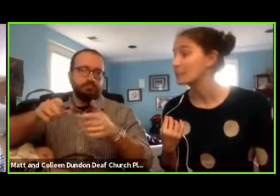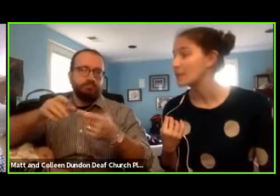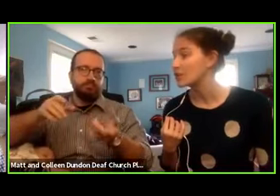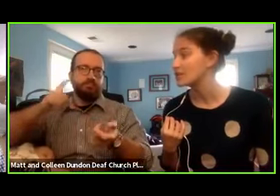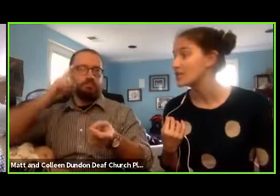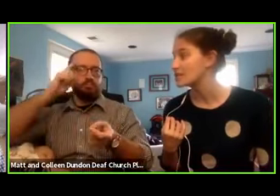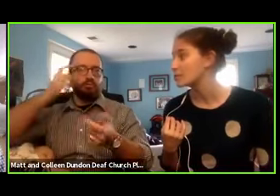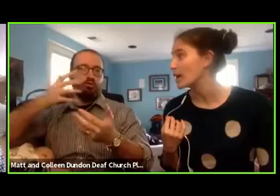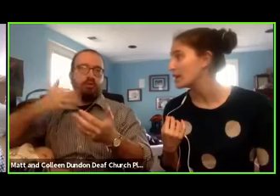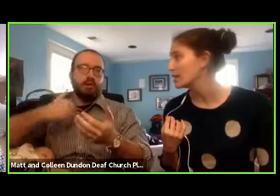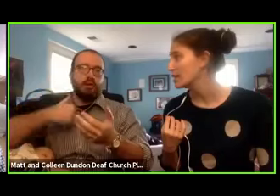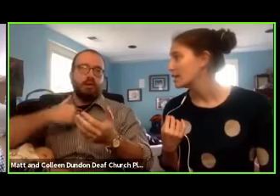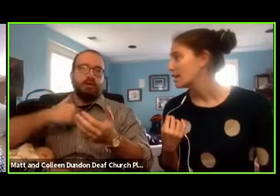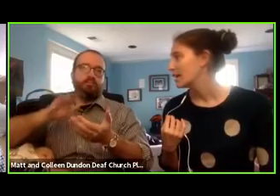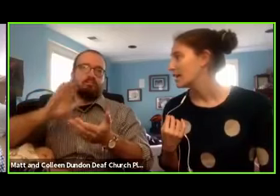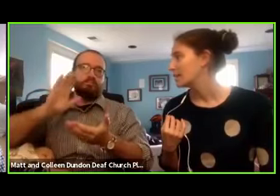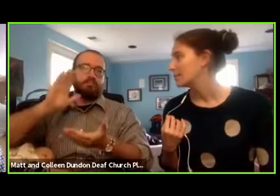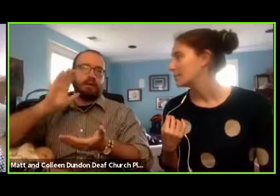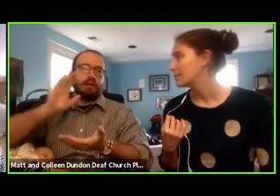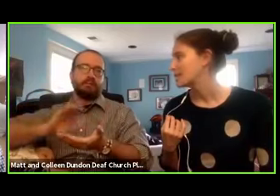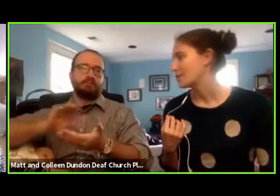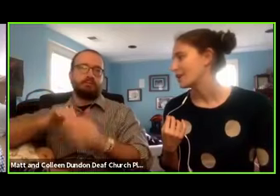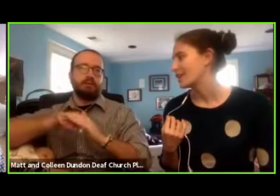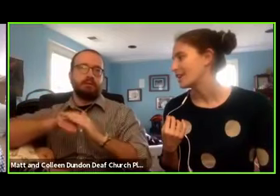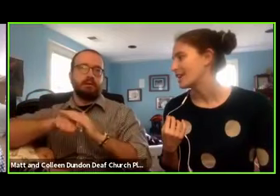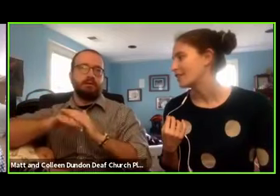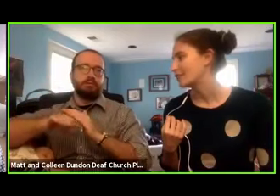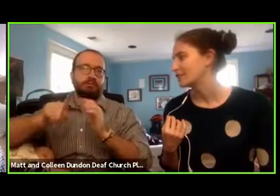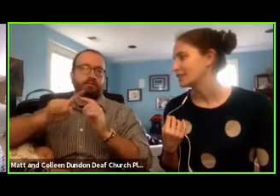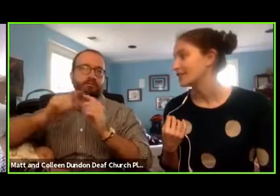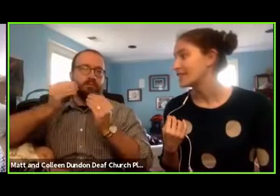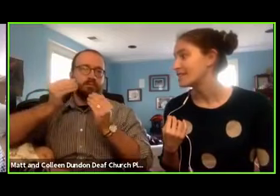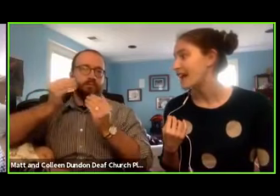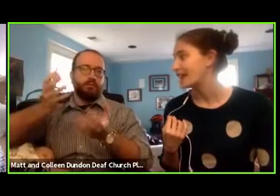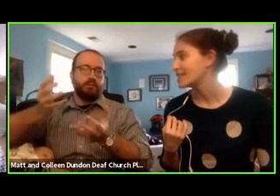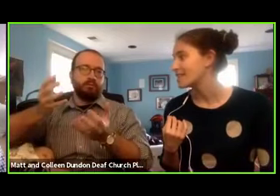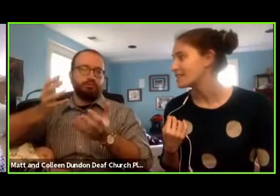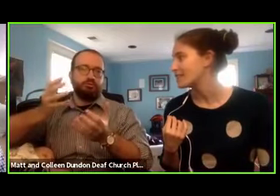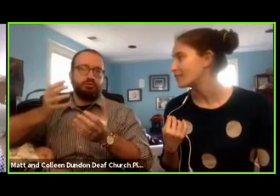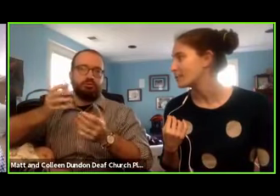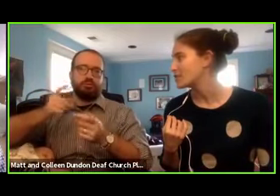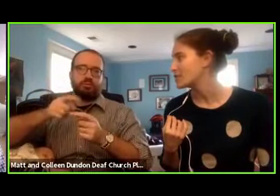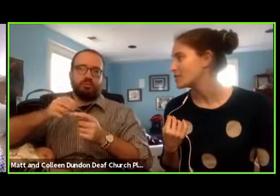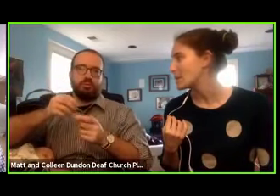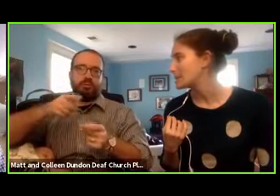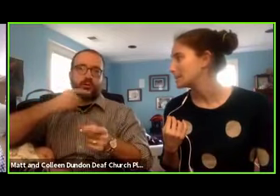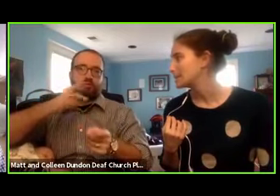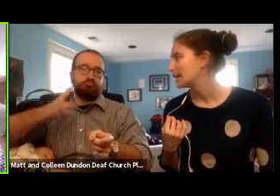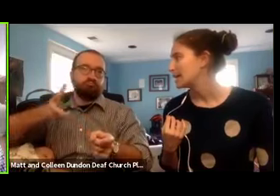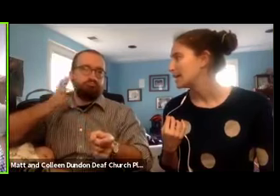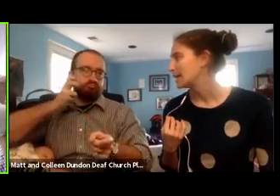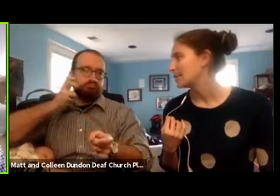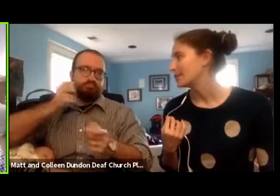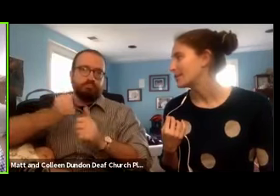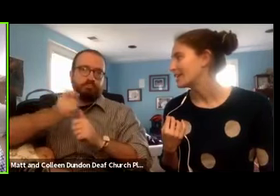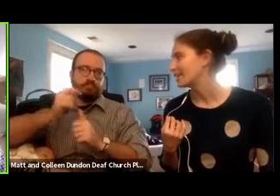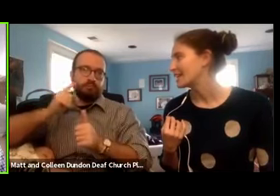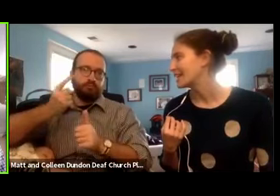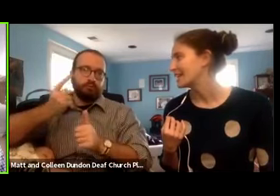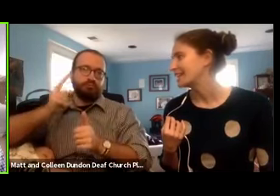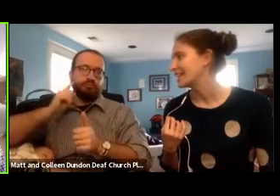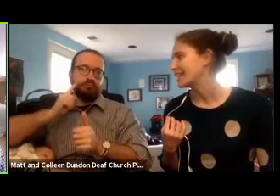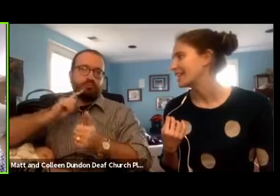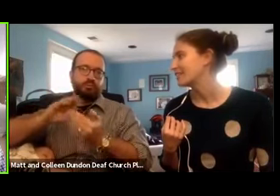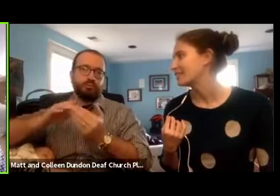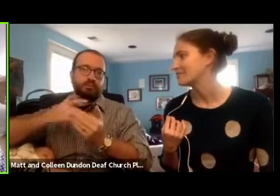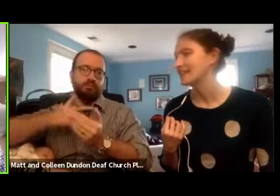misinformation spread because we already have less access to information. You know, hearing